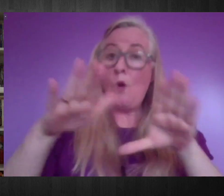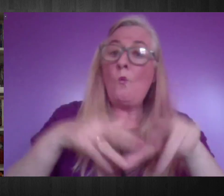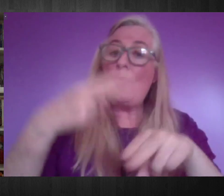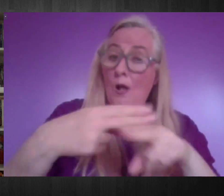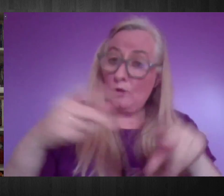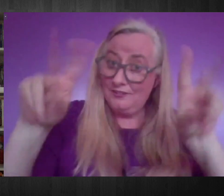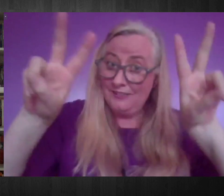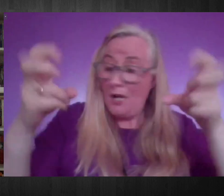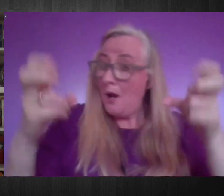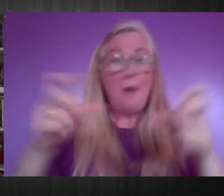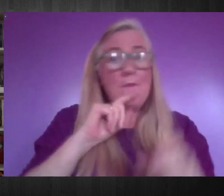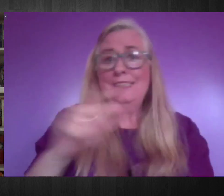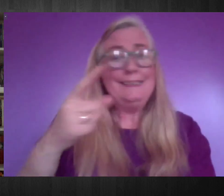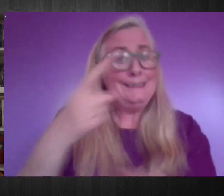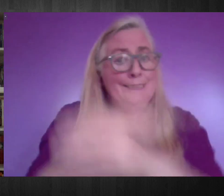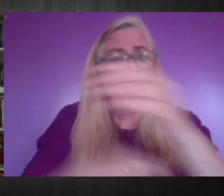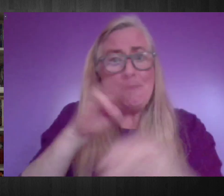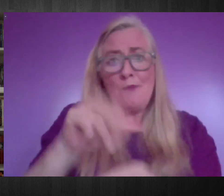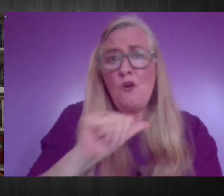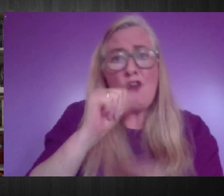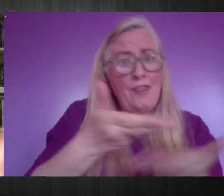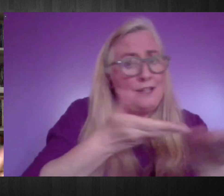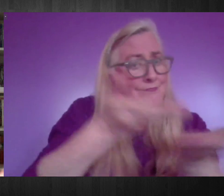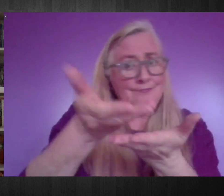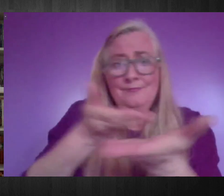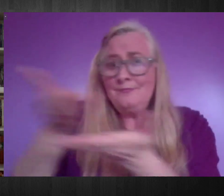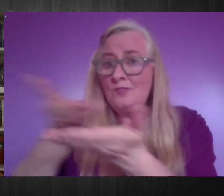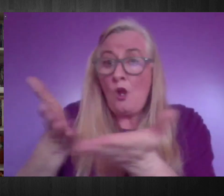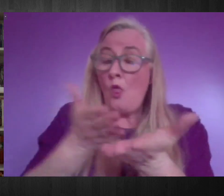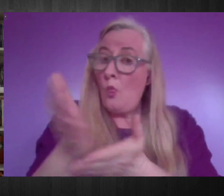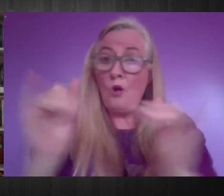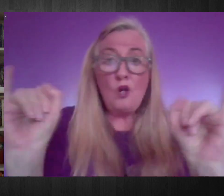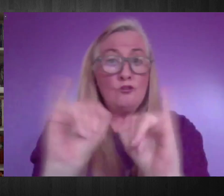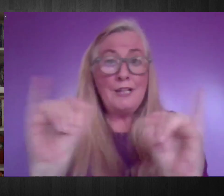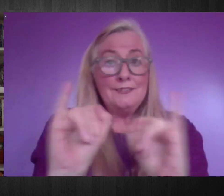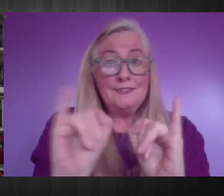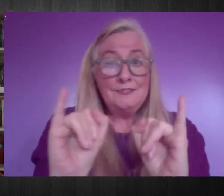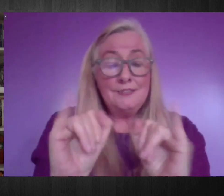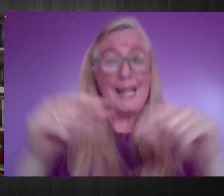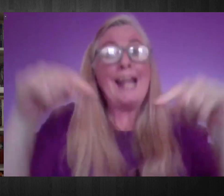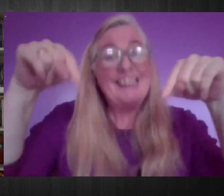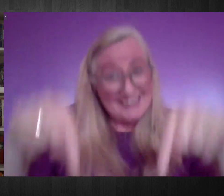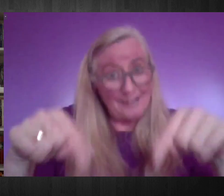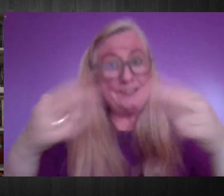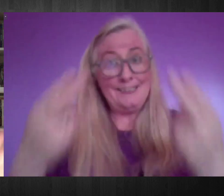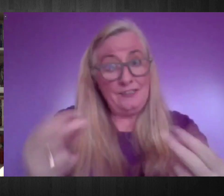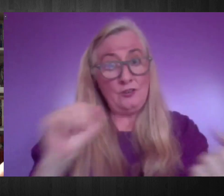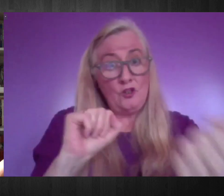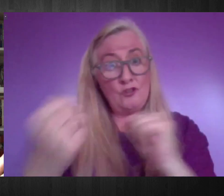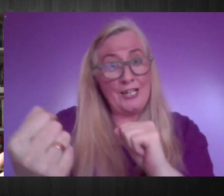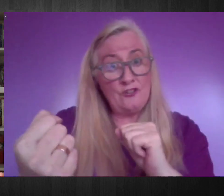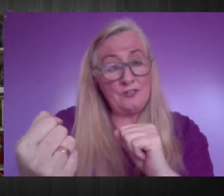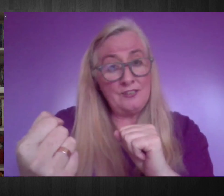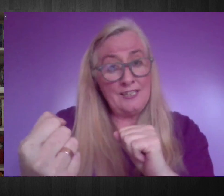consulted and sitting in the decision making tables during the crisis. And that is something we need to change. And lastly, we need to have accountability